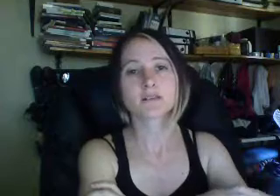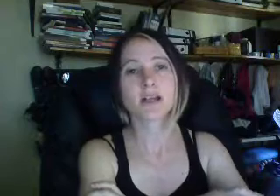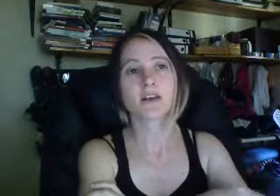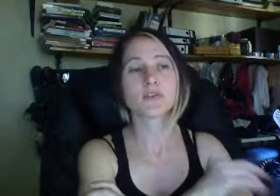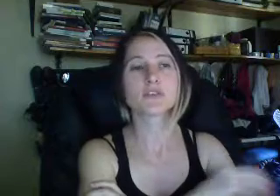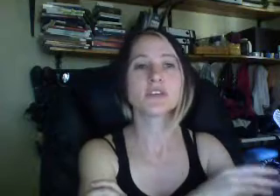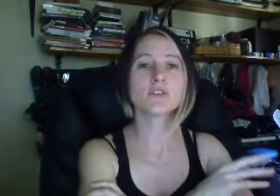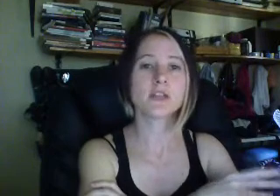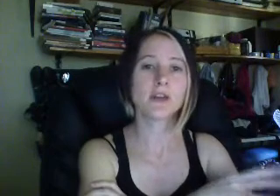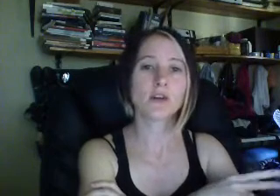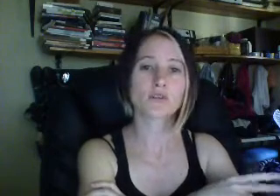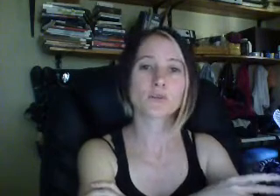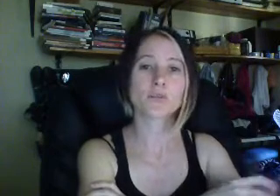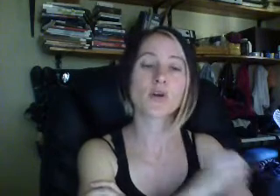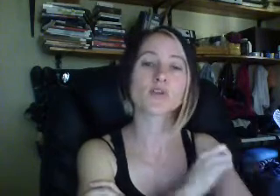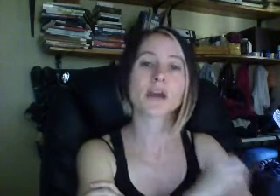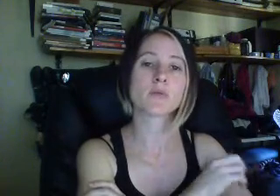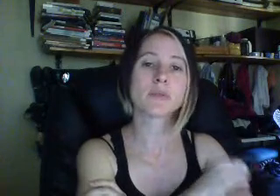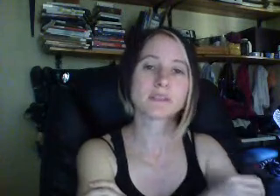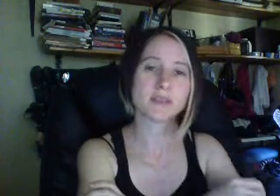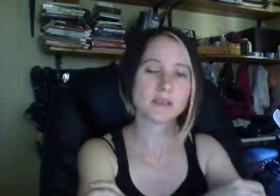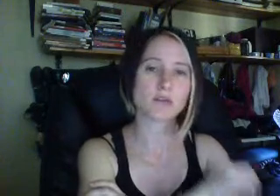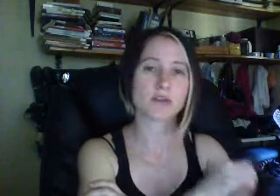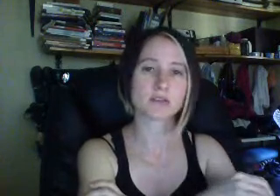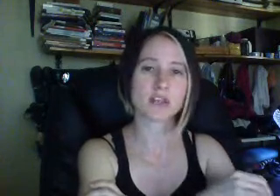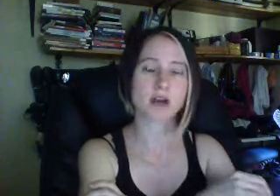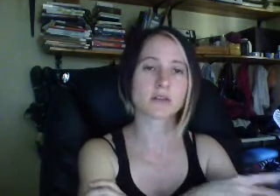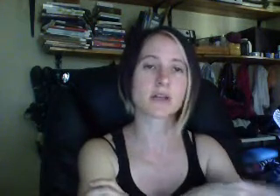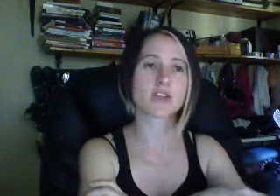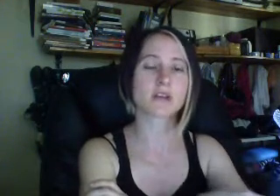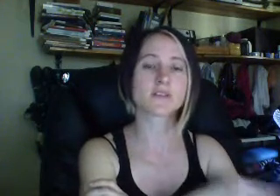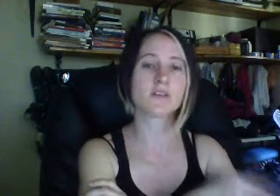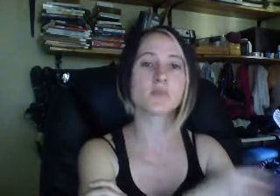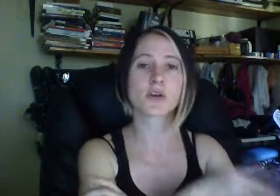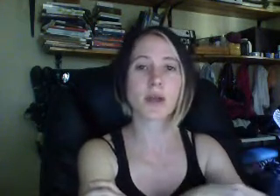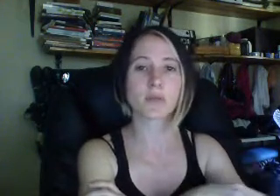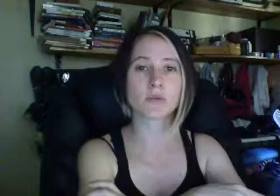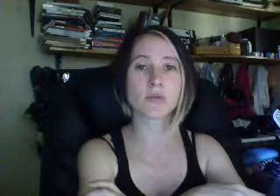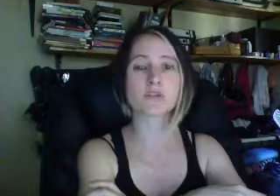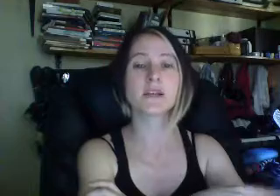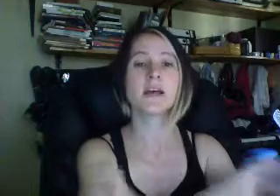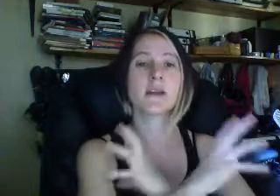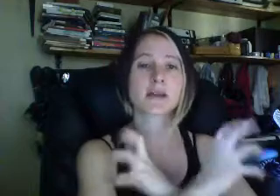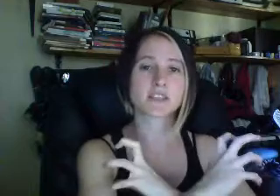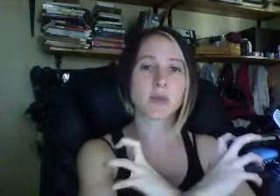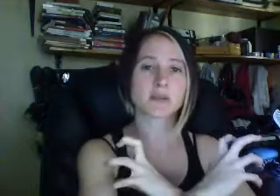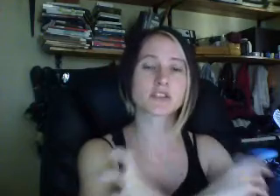child's life, because here you're dealing a lot with the programmability of a young child. A young child is very programmable, because they're like a sponge.